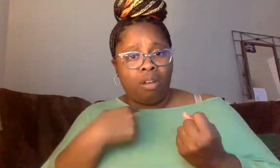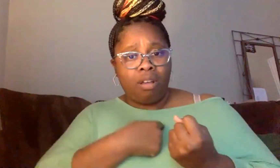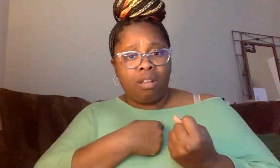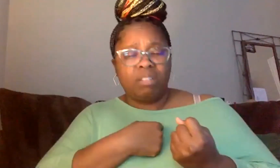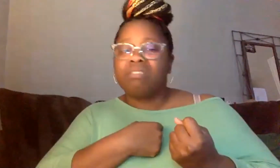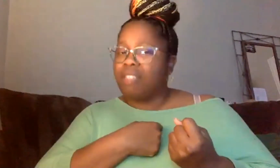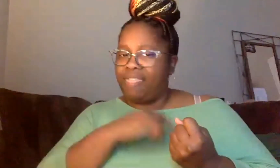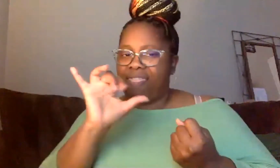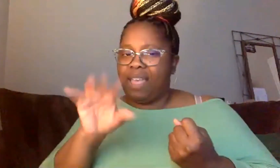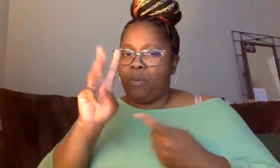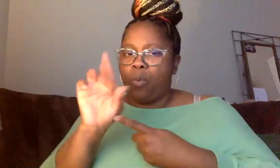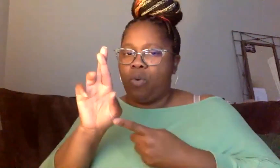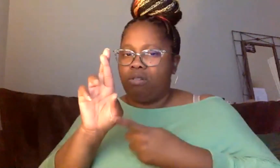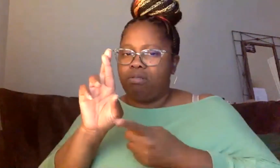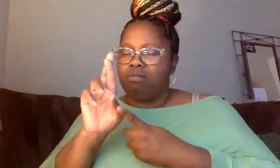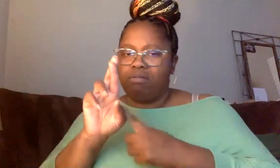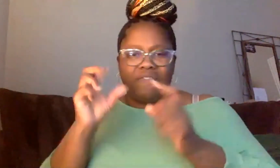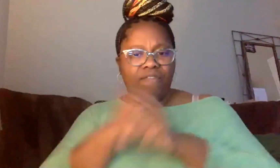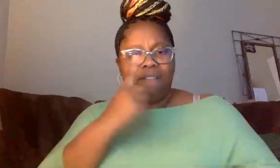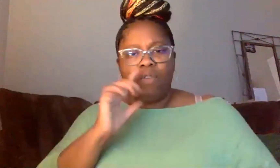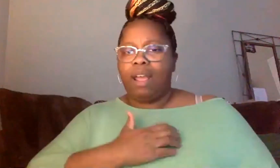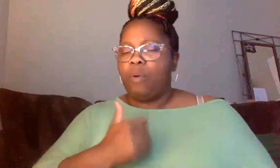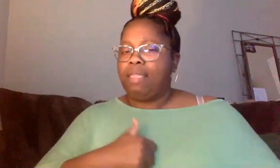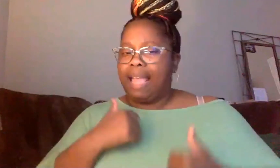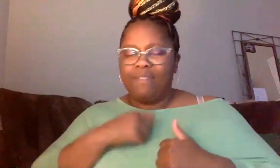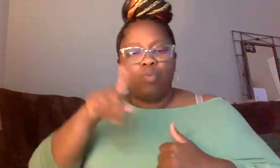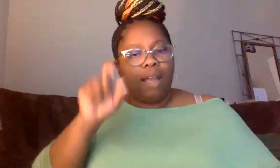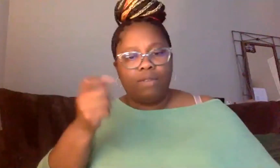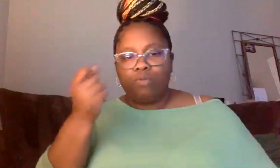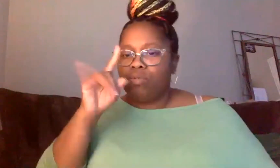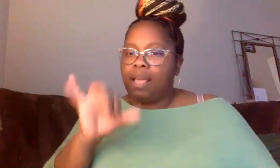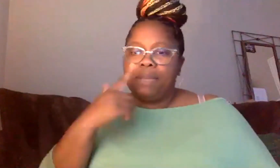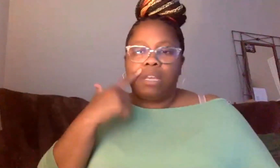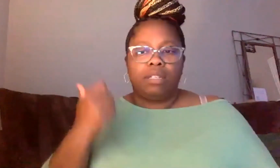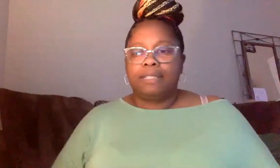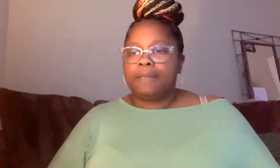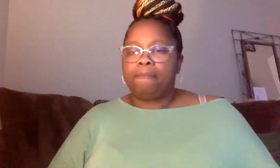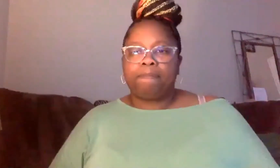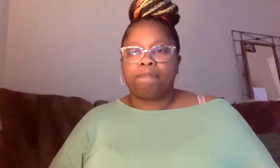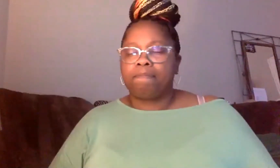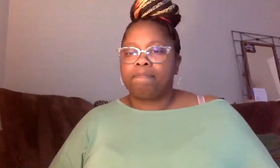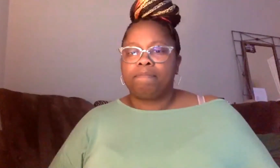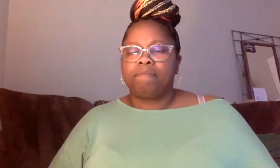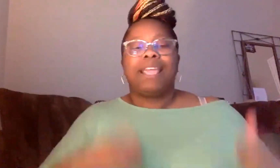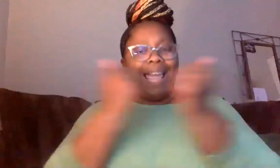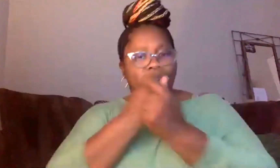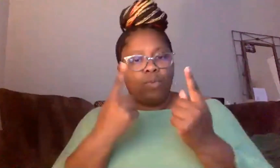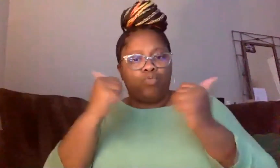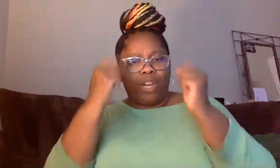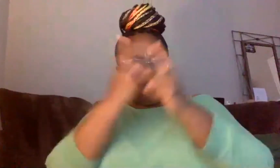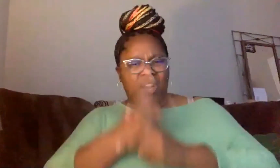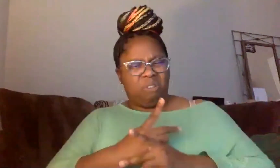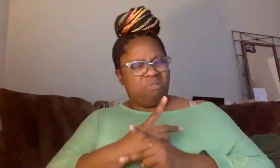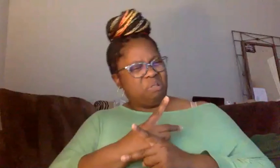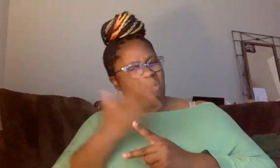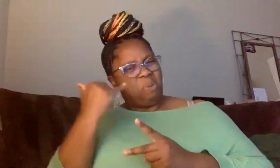are at war right now. It is a fight for our lives. And you really have to understand that because we're all trying to figure out why this hasn't been